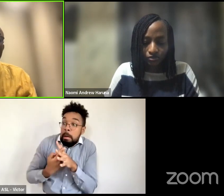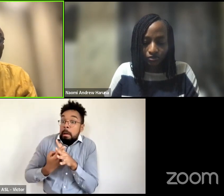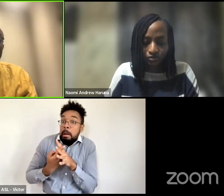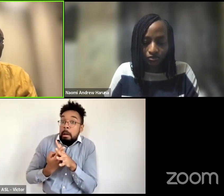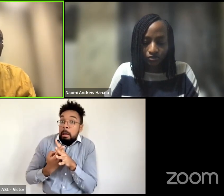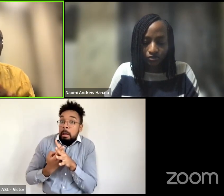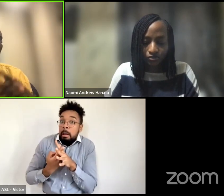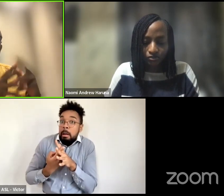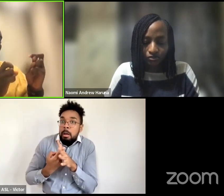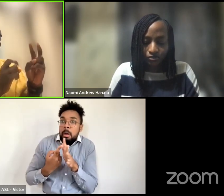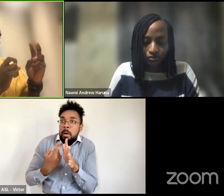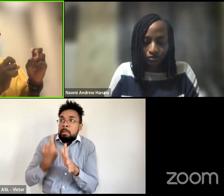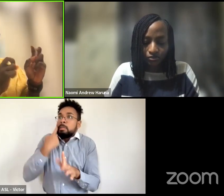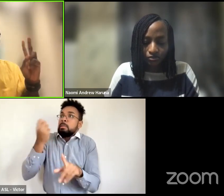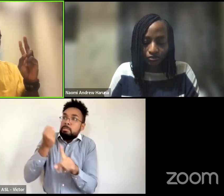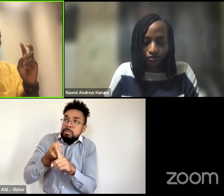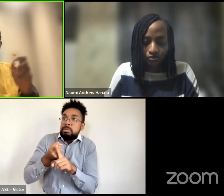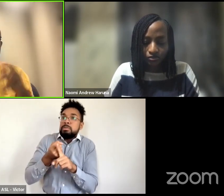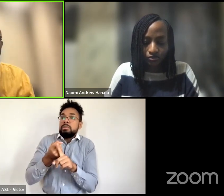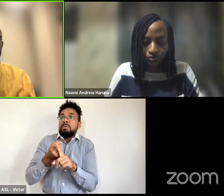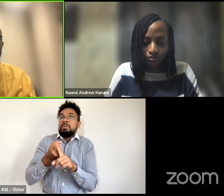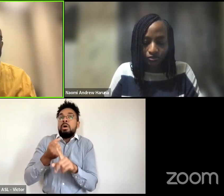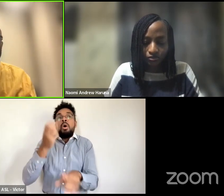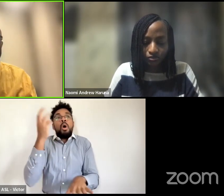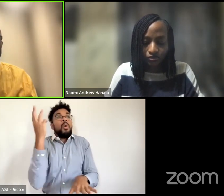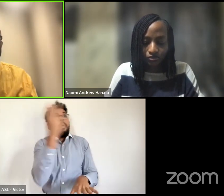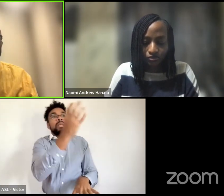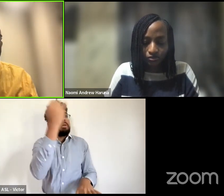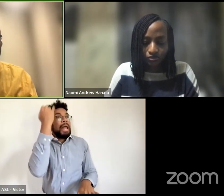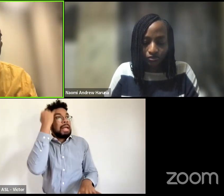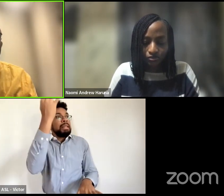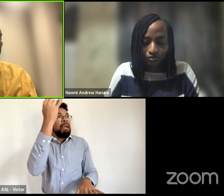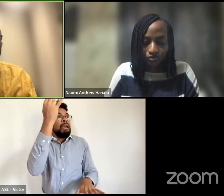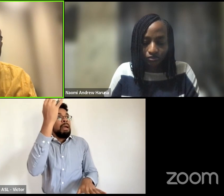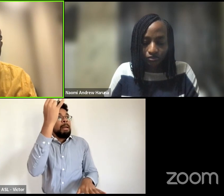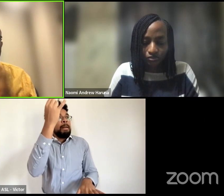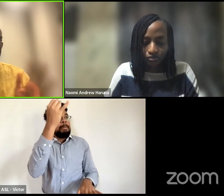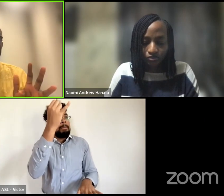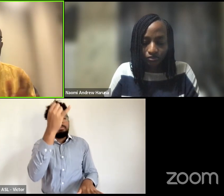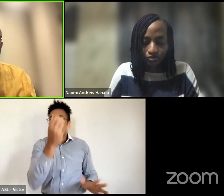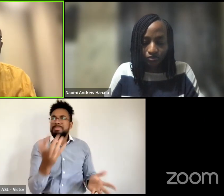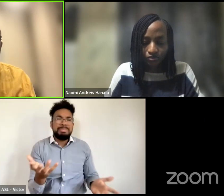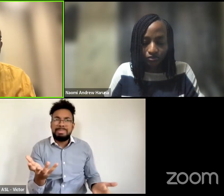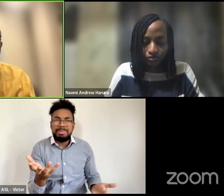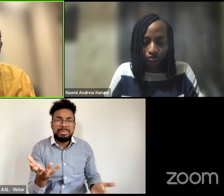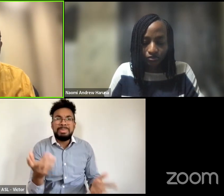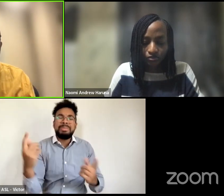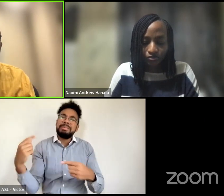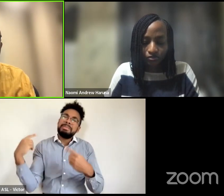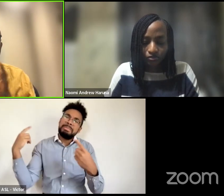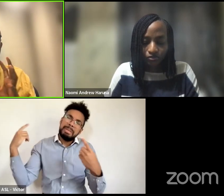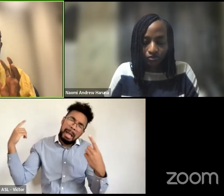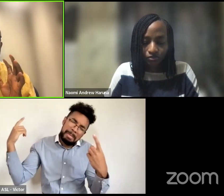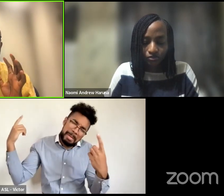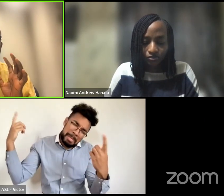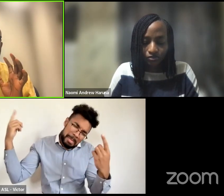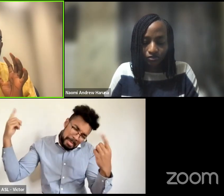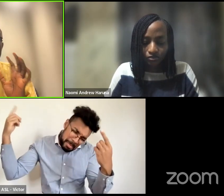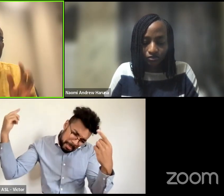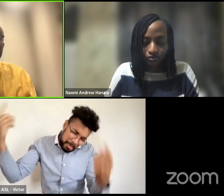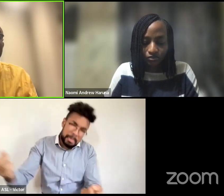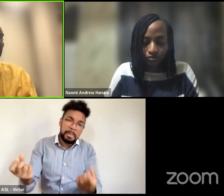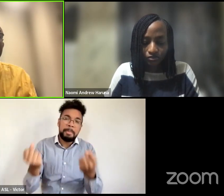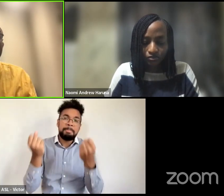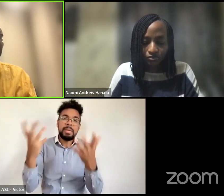also a western idea that many cultures on the margins many cultures